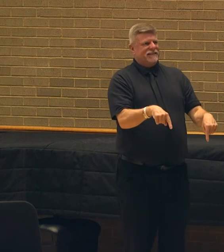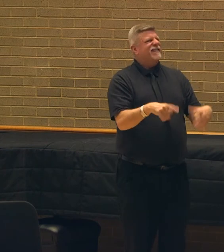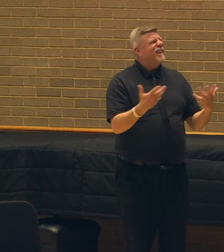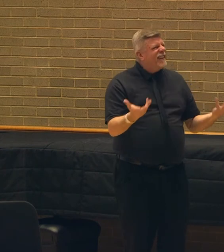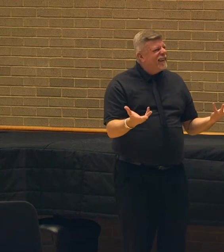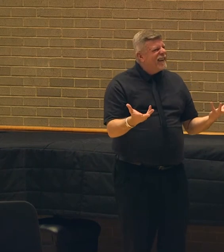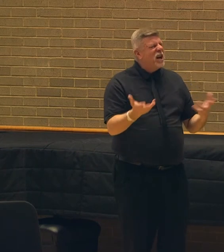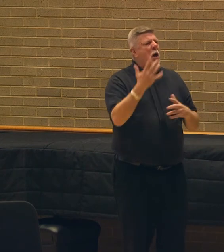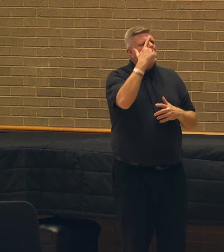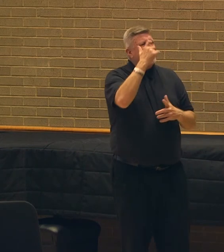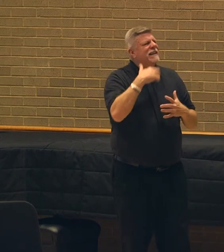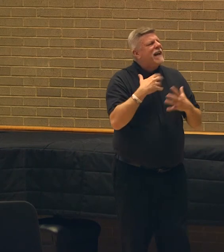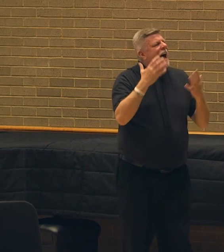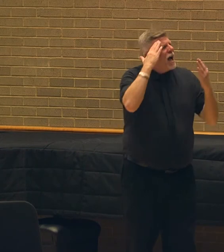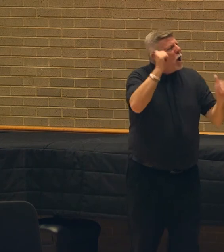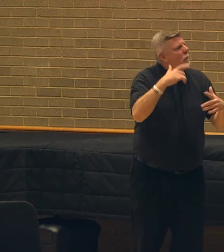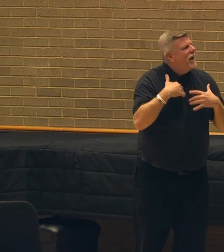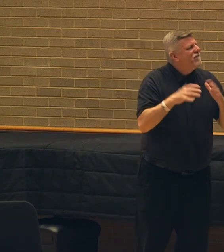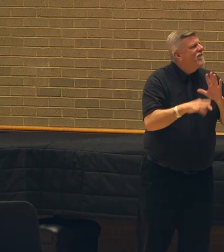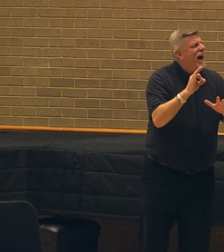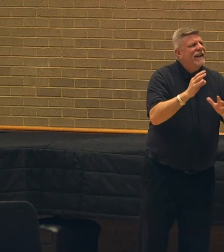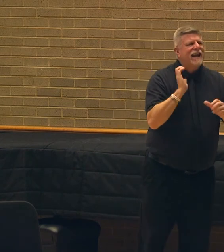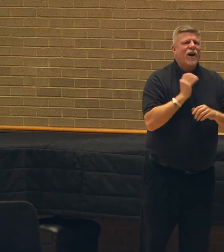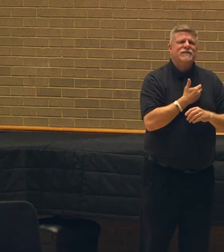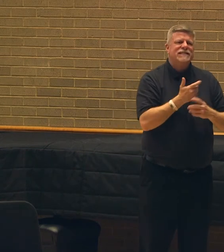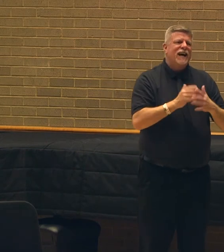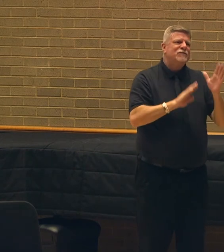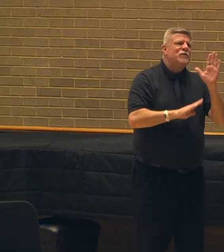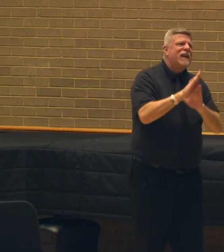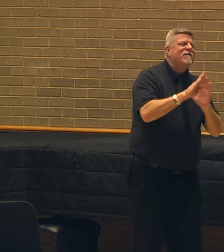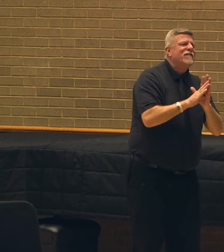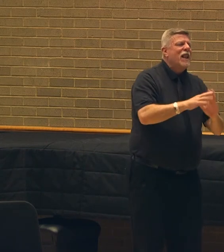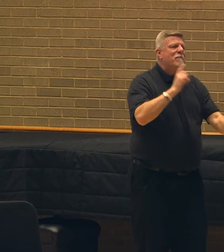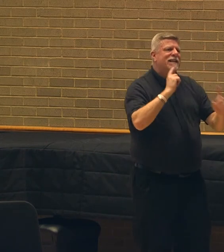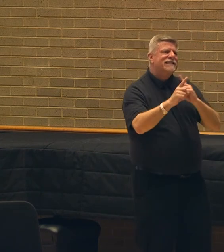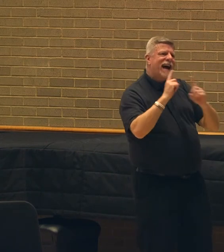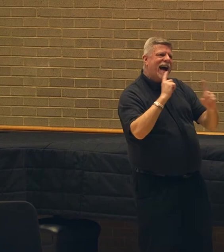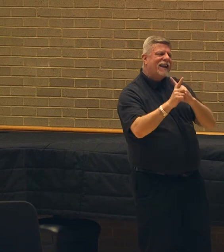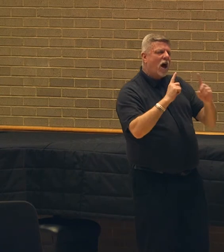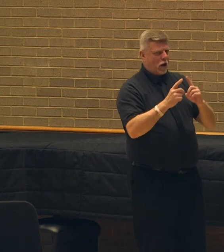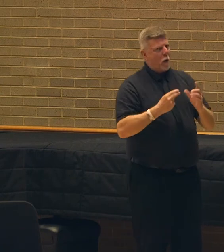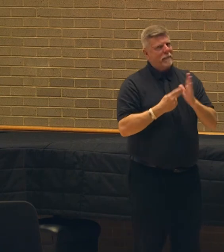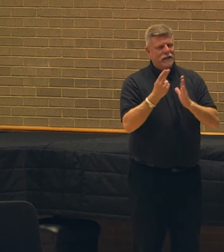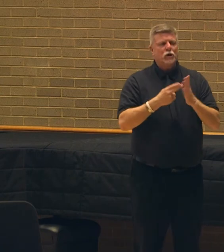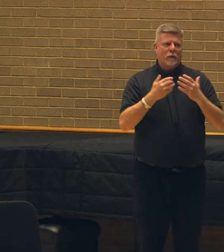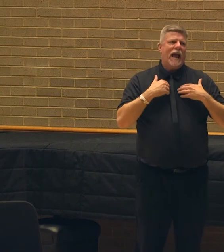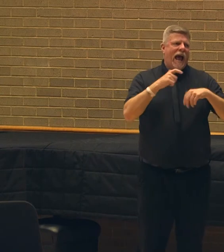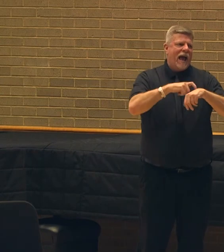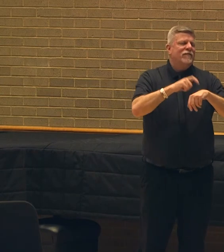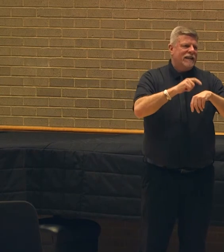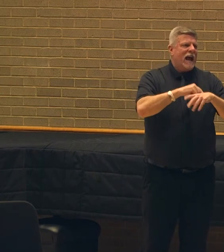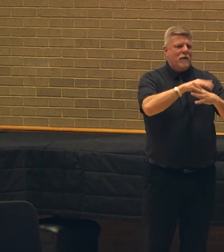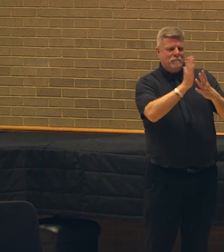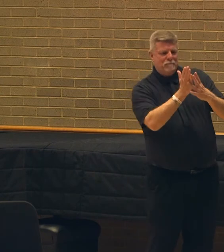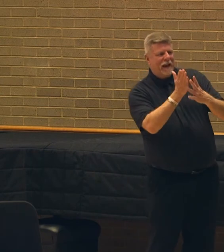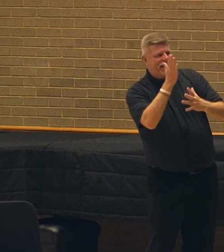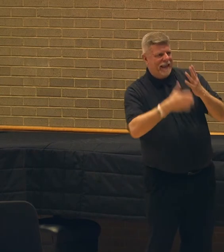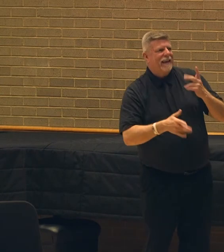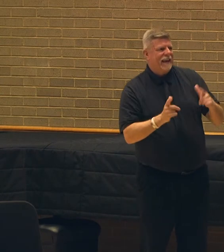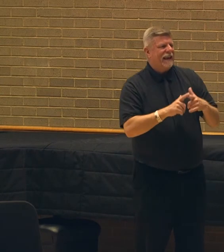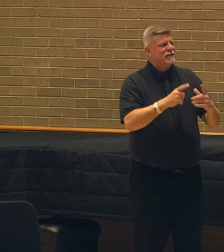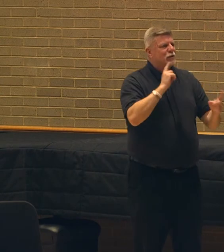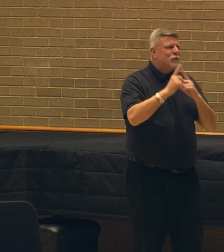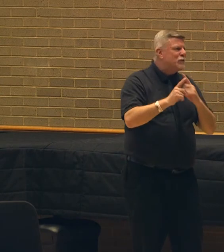find ourselves in is an opportunity for dialogue and I definitely want to make sure we save time for that towards the latter part of our time together